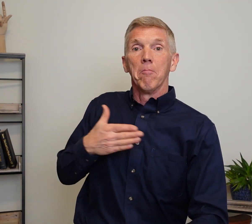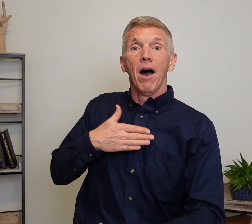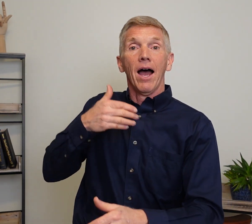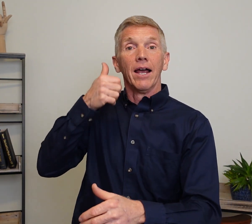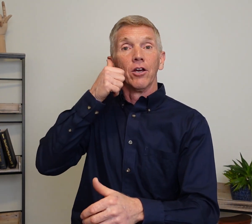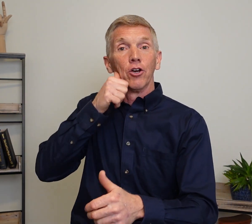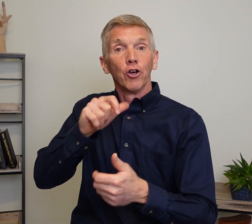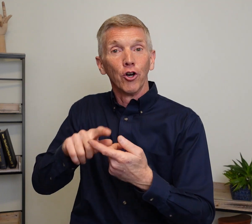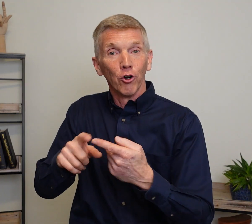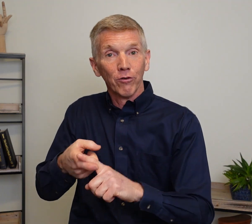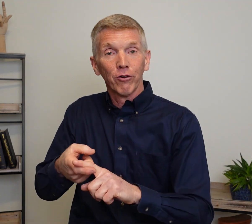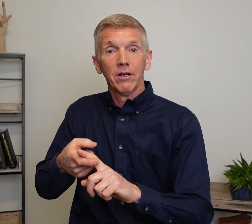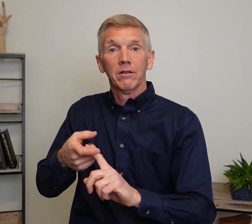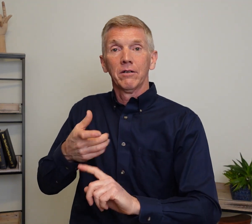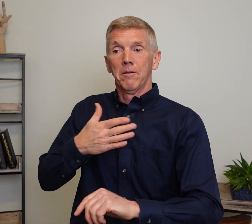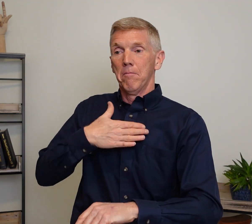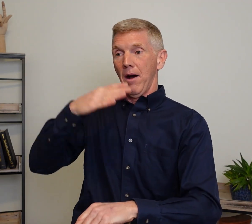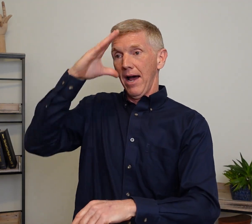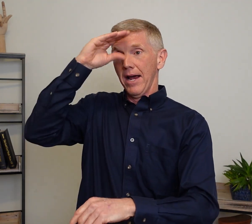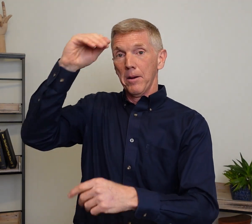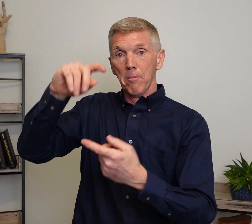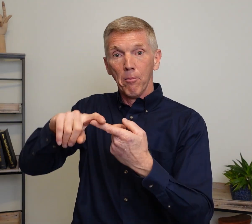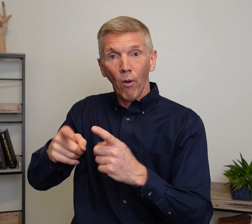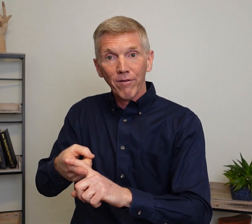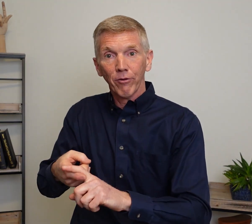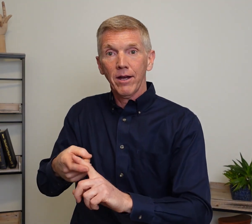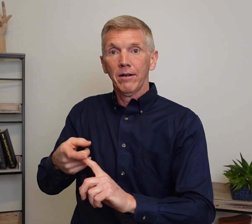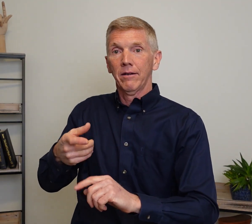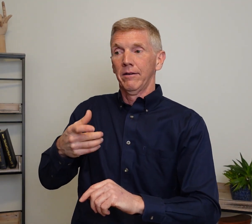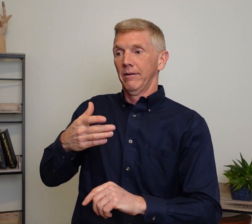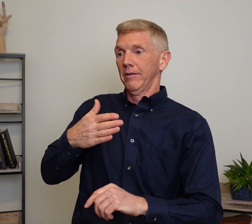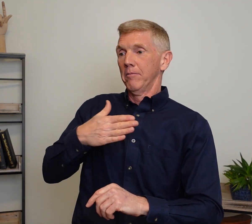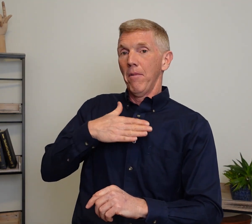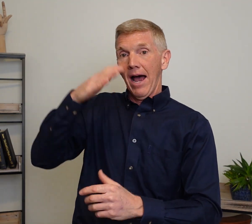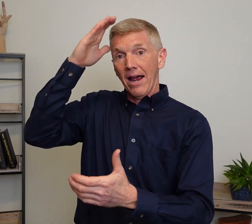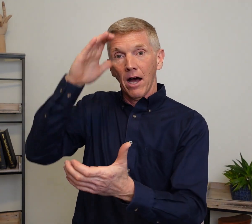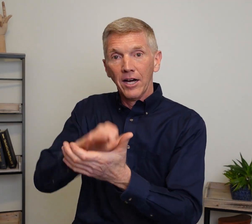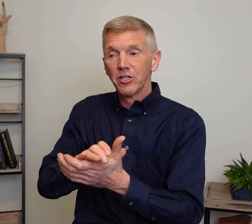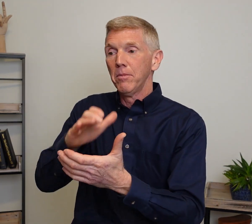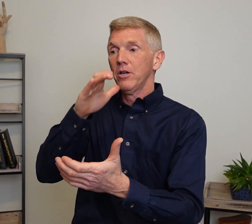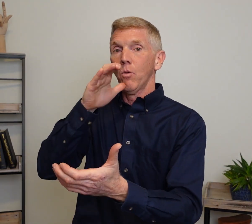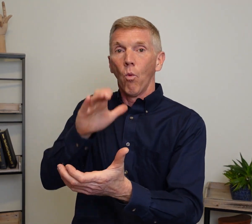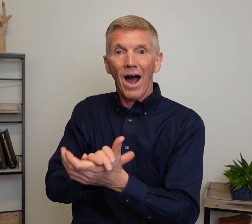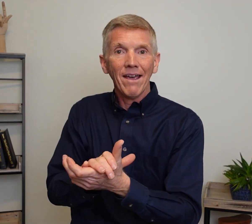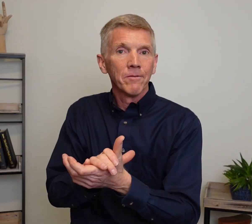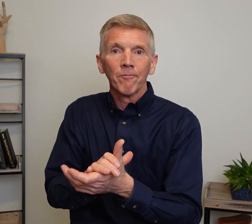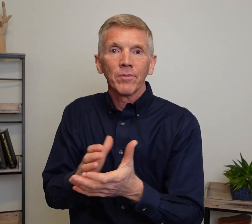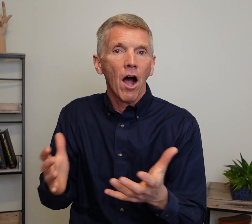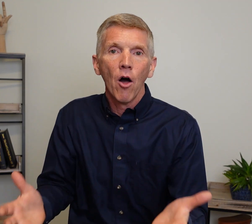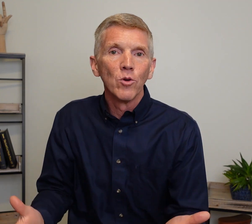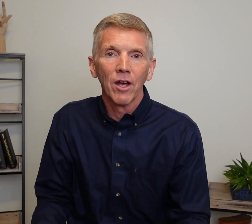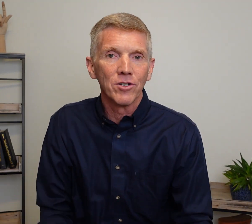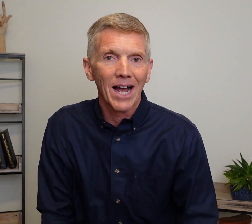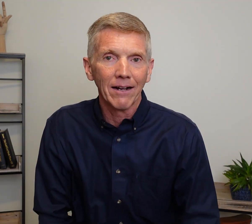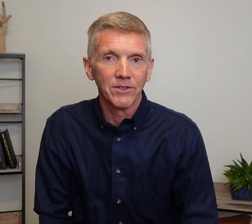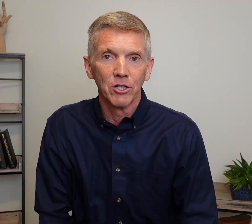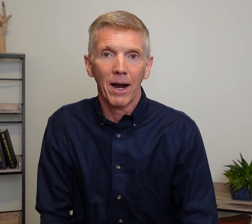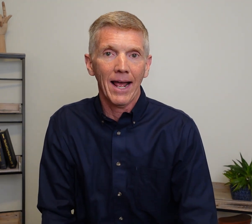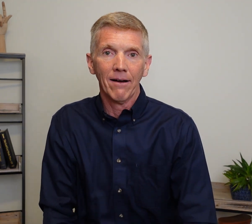My. Girlfriend. My. Boyfriend. My. Husband. Wife. All those other titles that you might have.